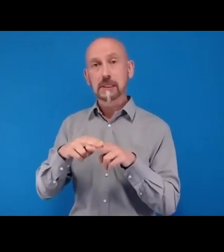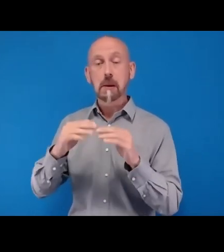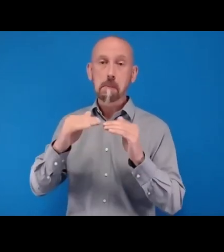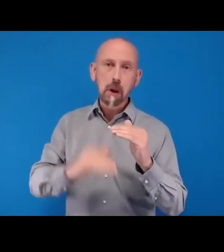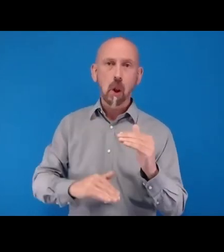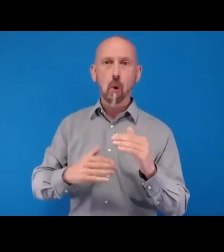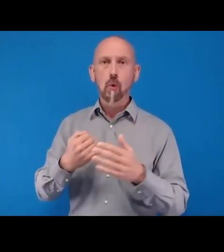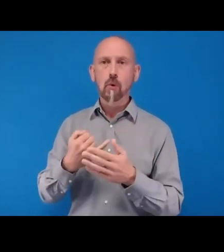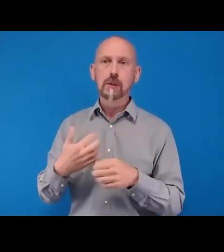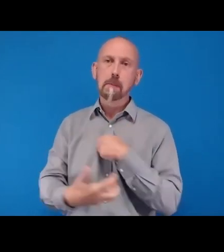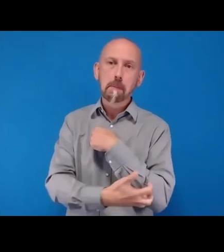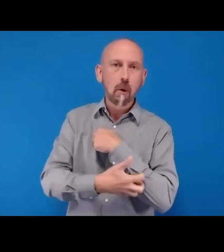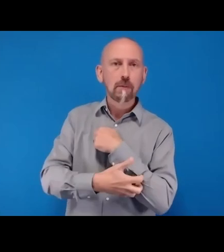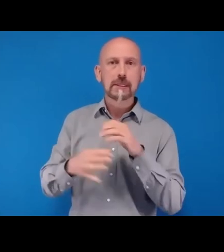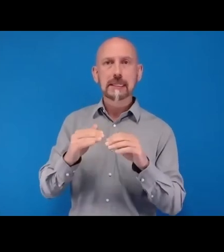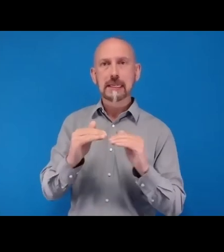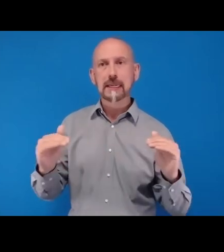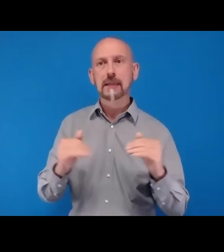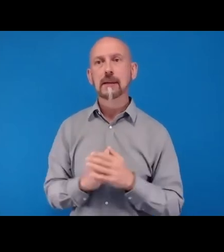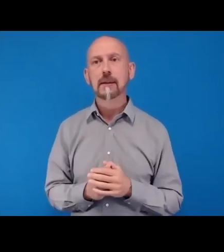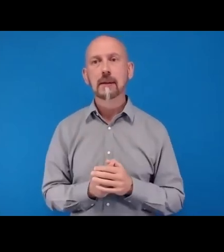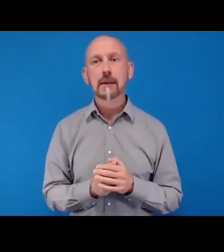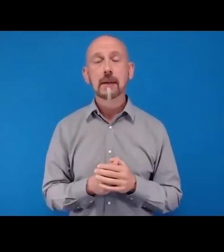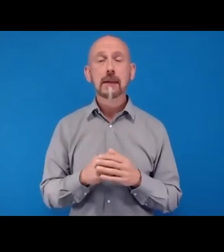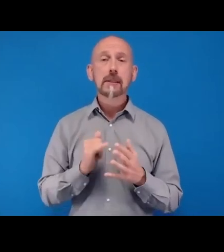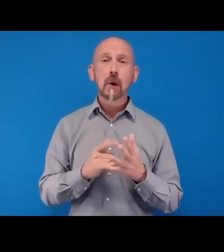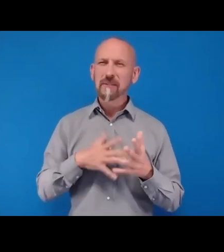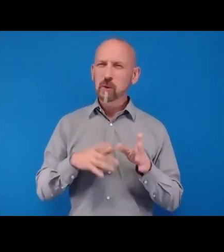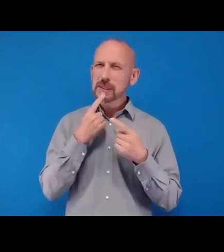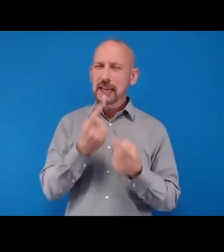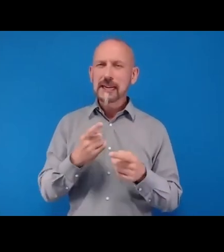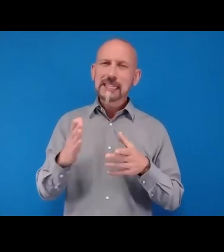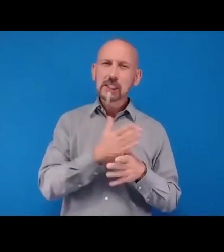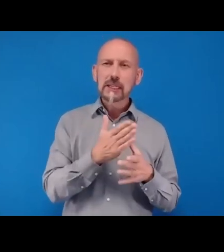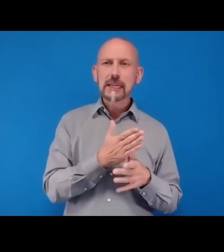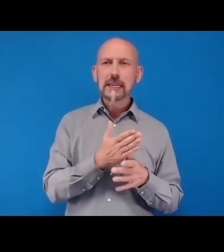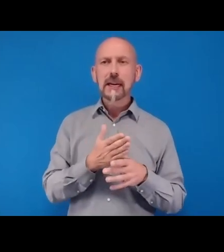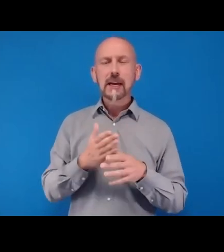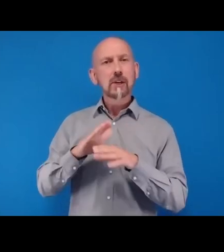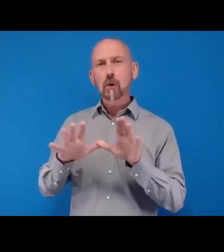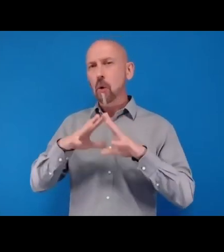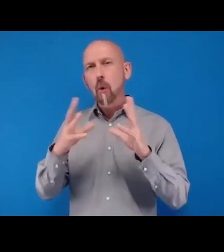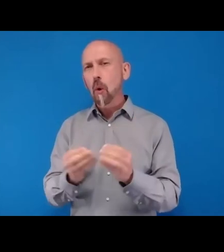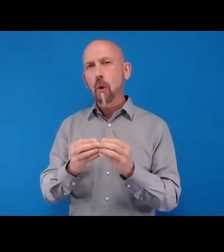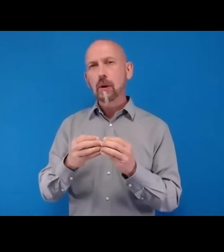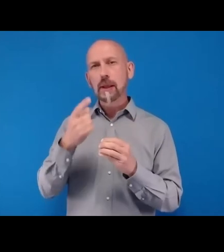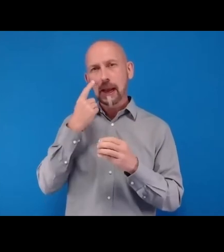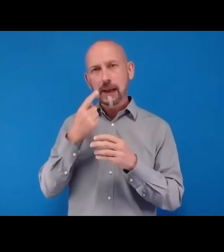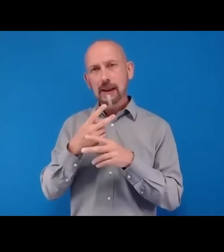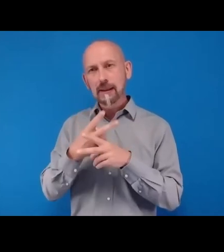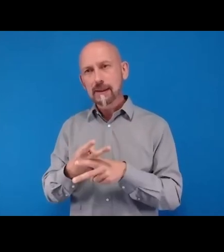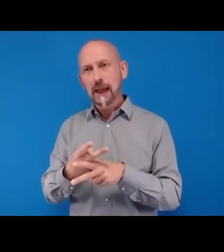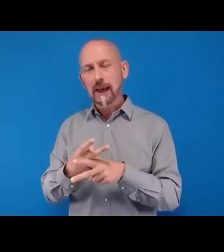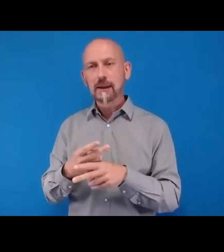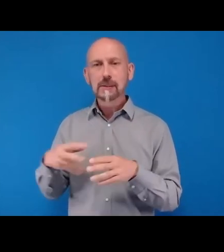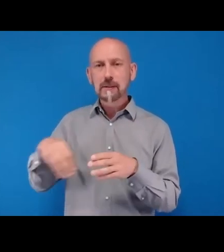must mention here that initially, all the eye care treatments were not covered by this health insurance scheme, but with the continuous